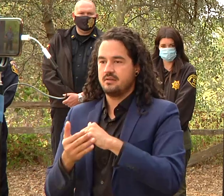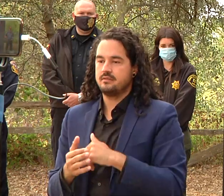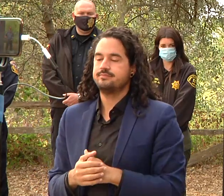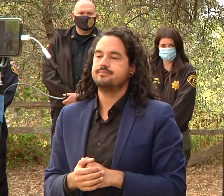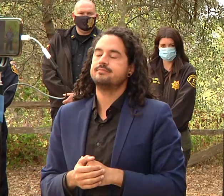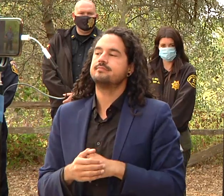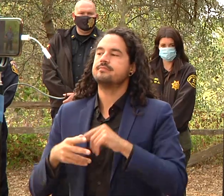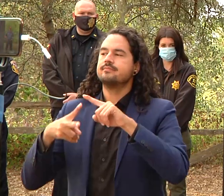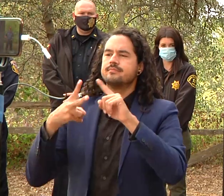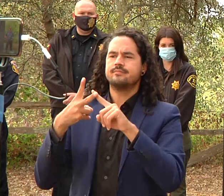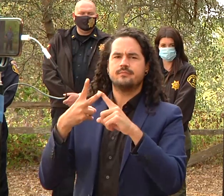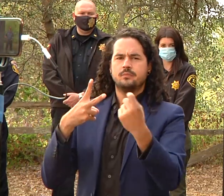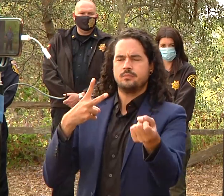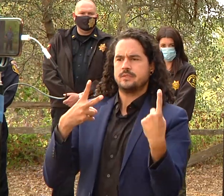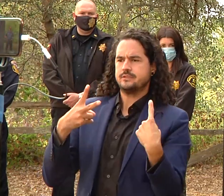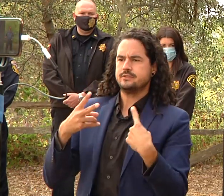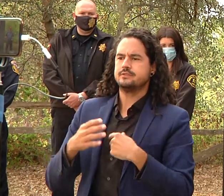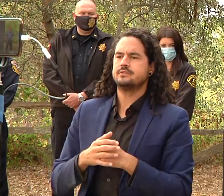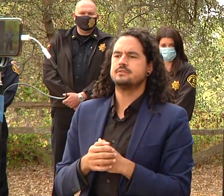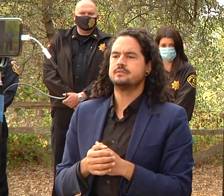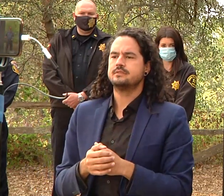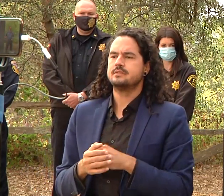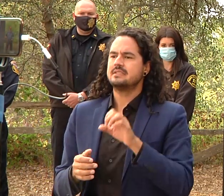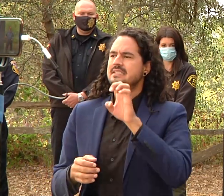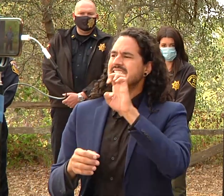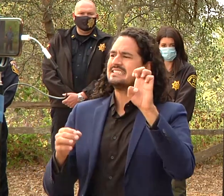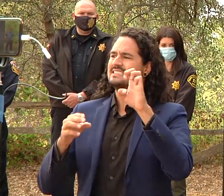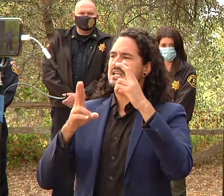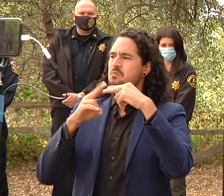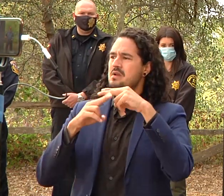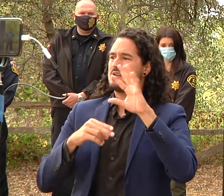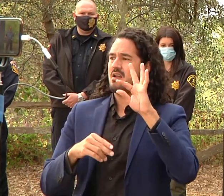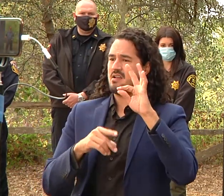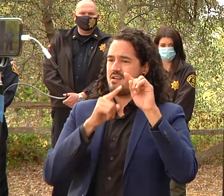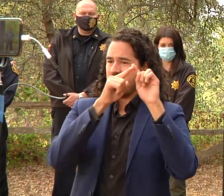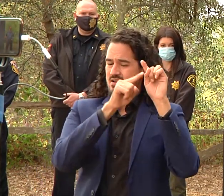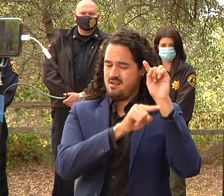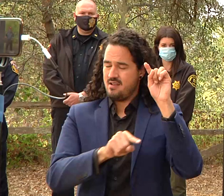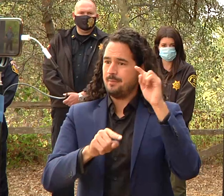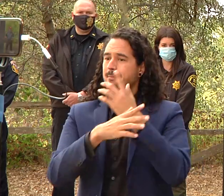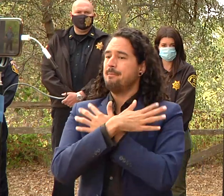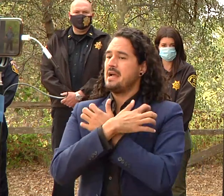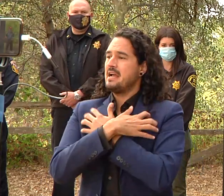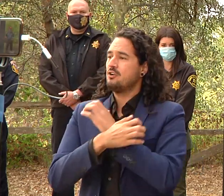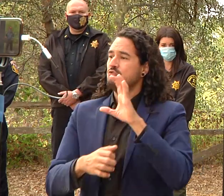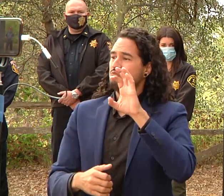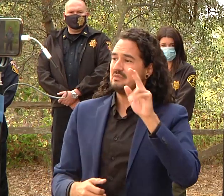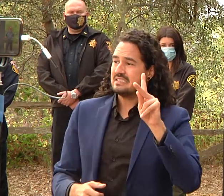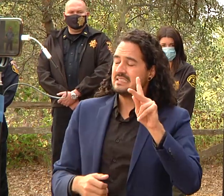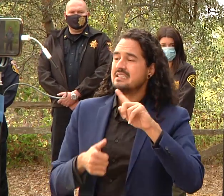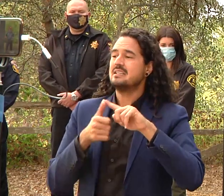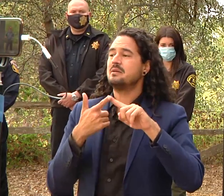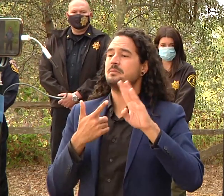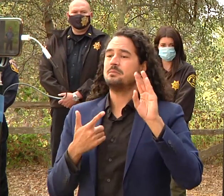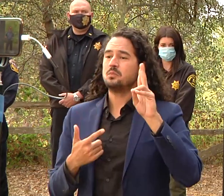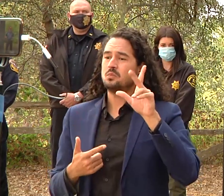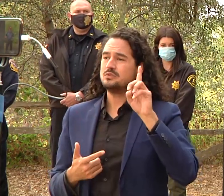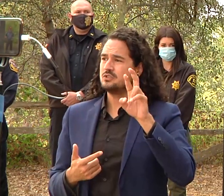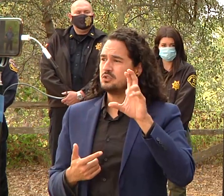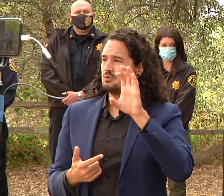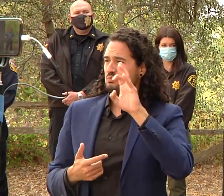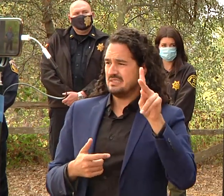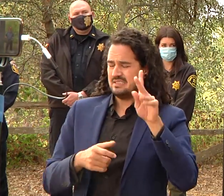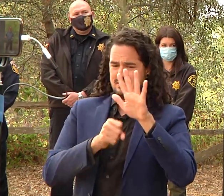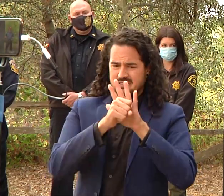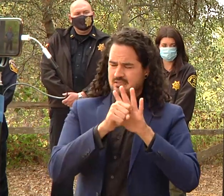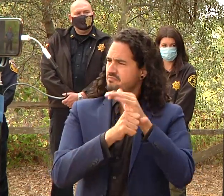creek uh east of highway 9 in bear creek boulder creek um haven't seen a lot of fire activity in that particular area any chances of that opening up anytime soon